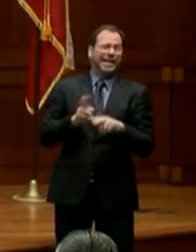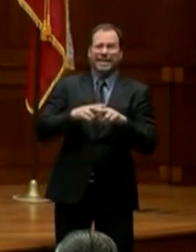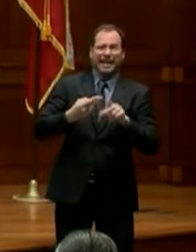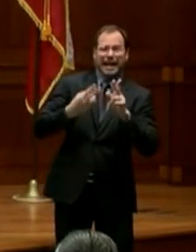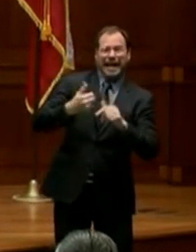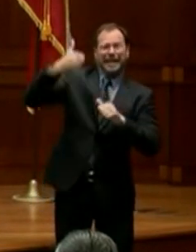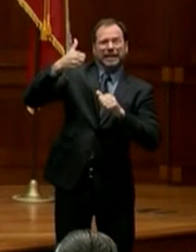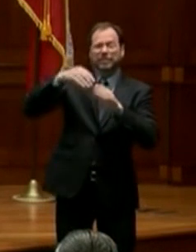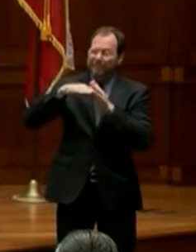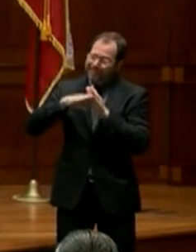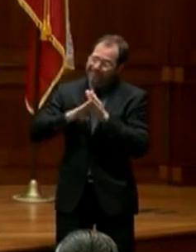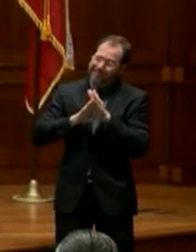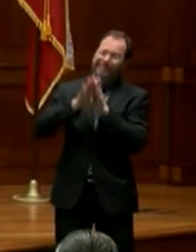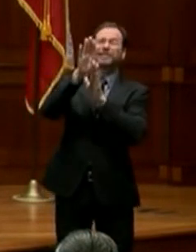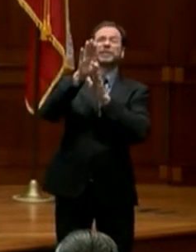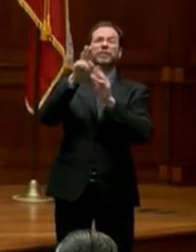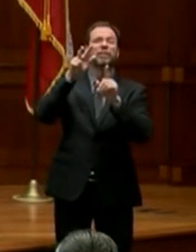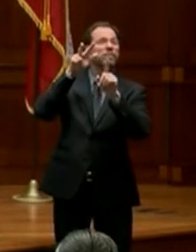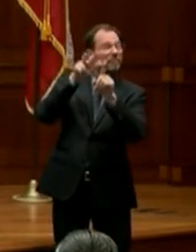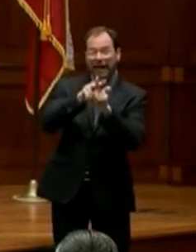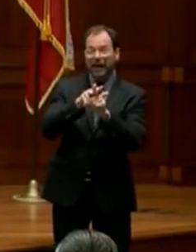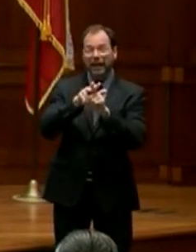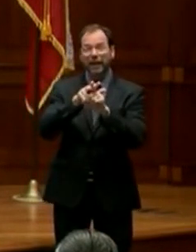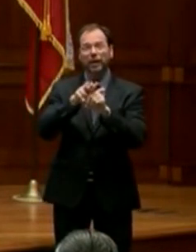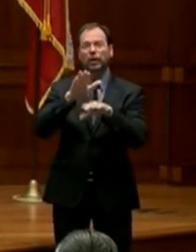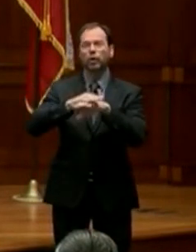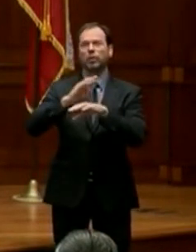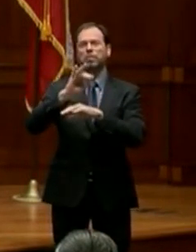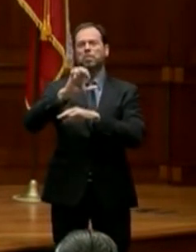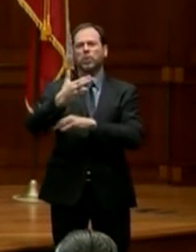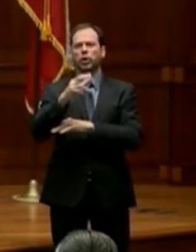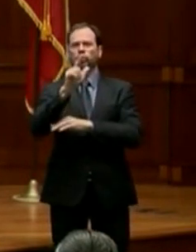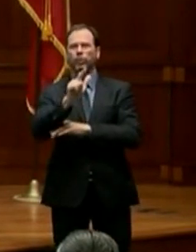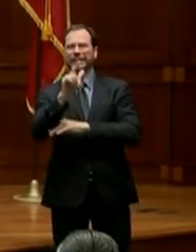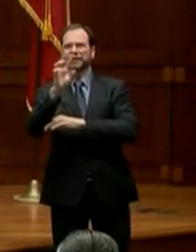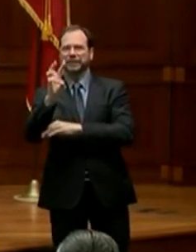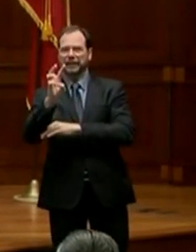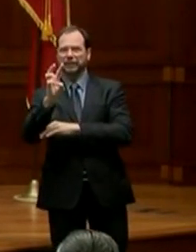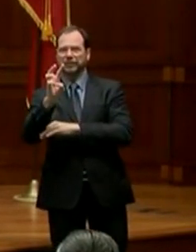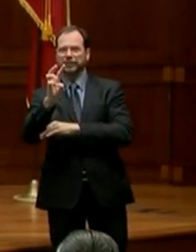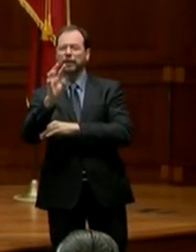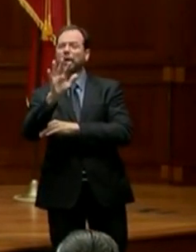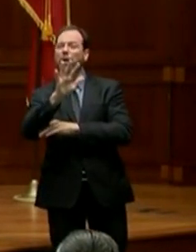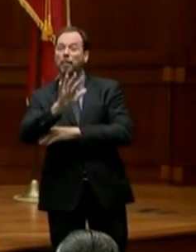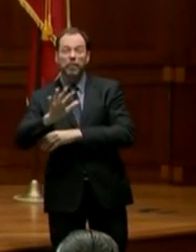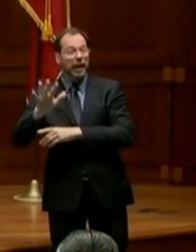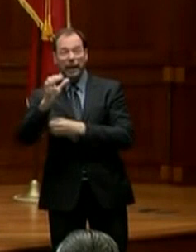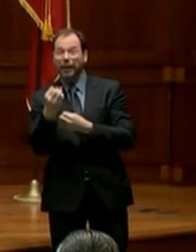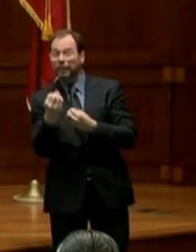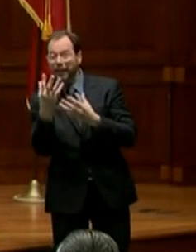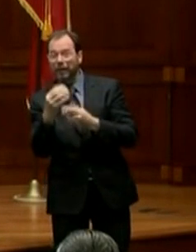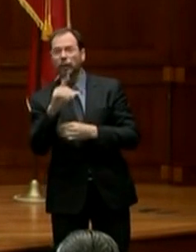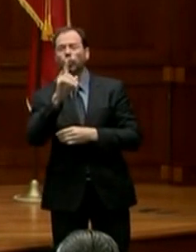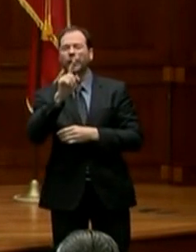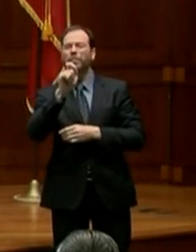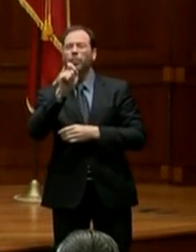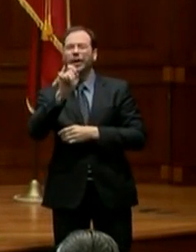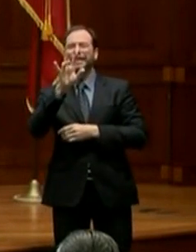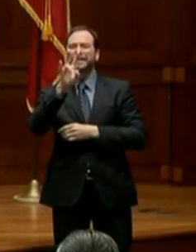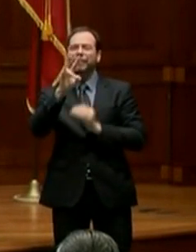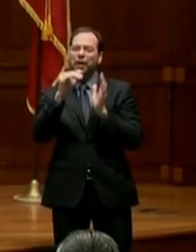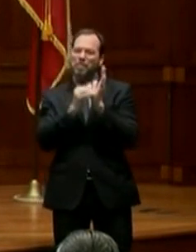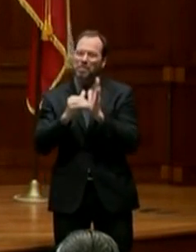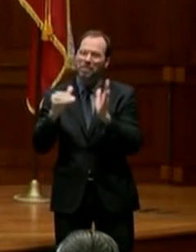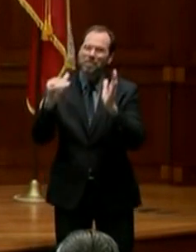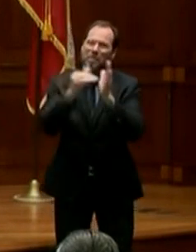ever to its benefit claims line on March the 26th, with about 1.7 million